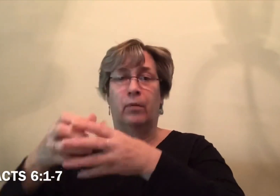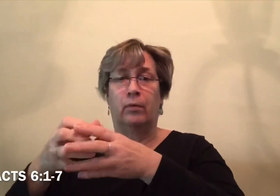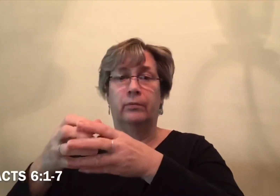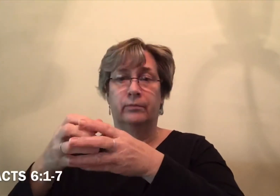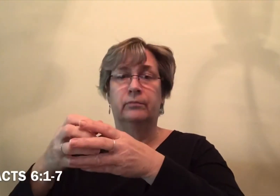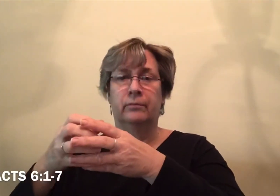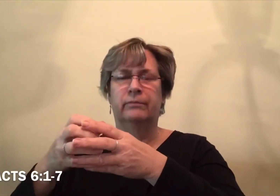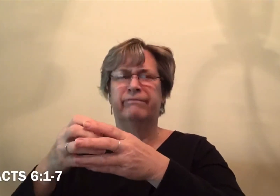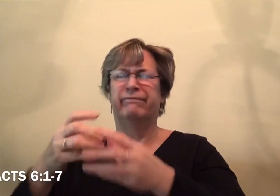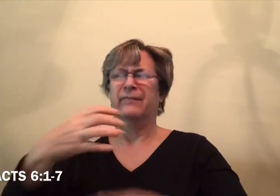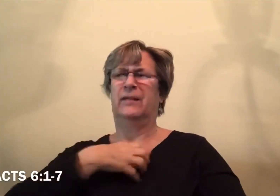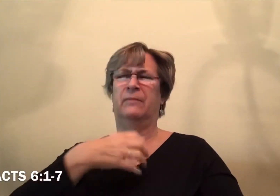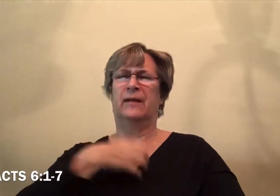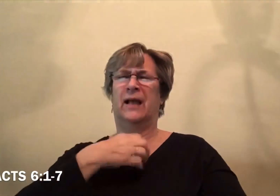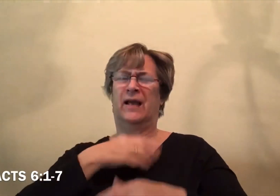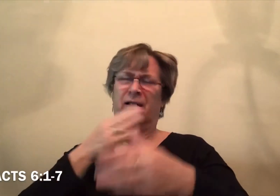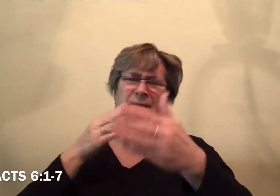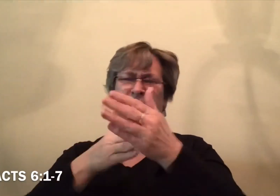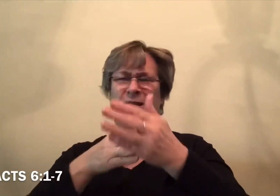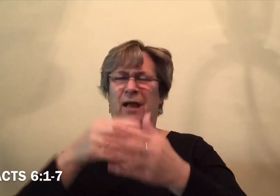complained against the Hebrews